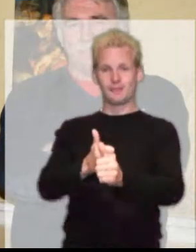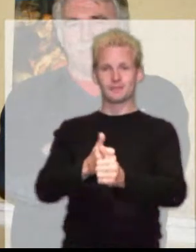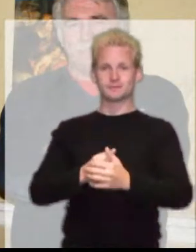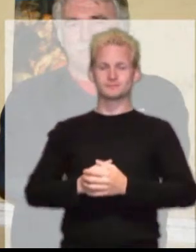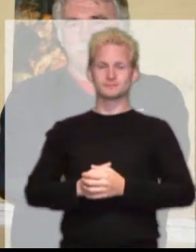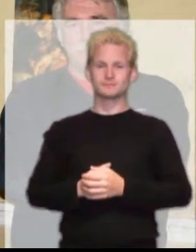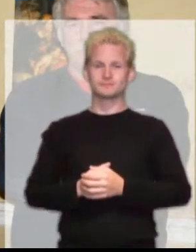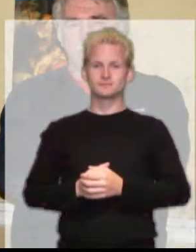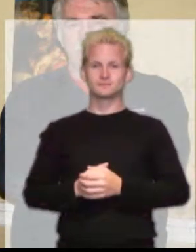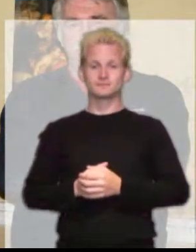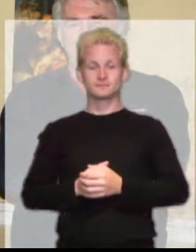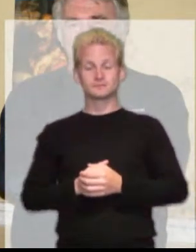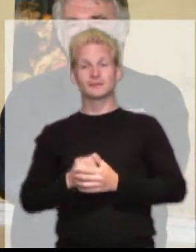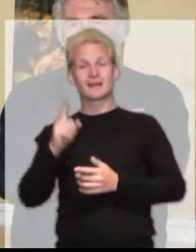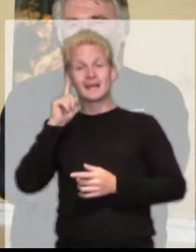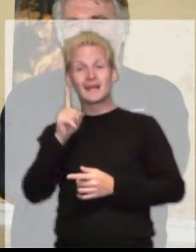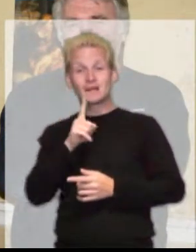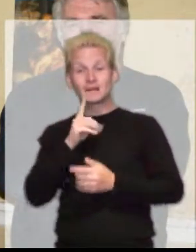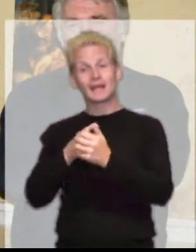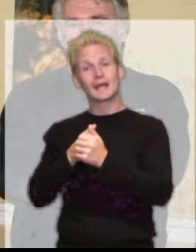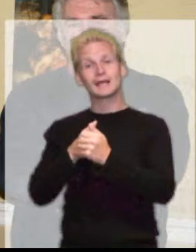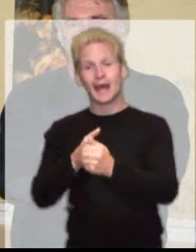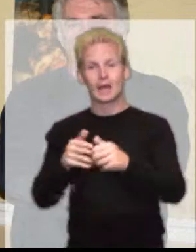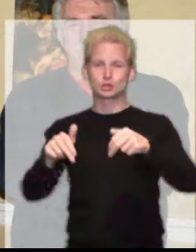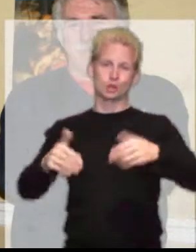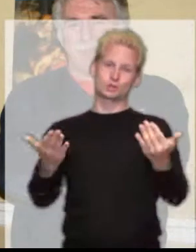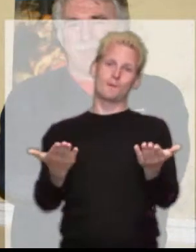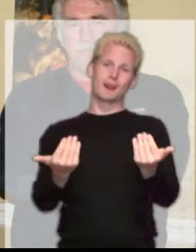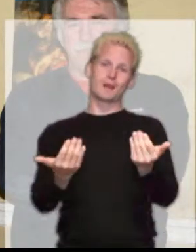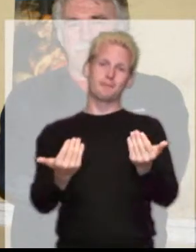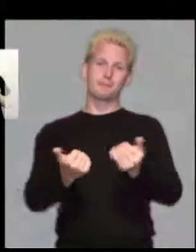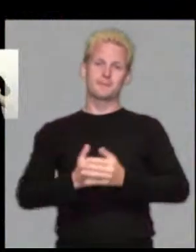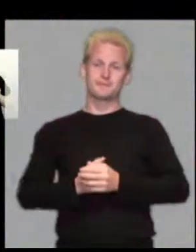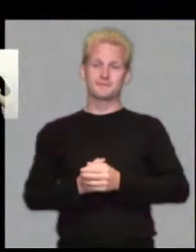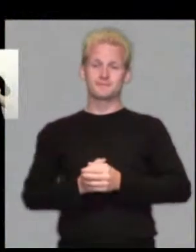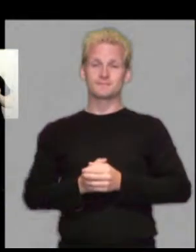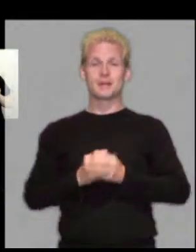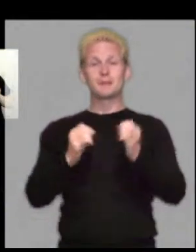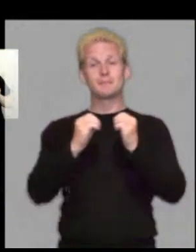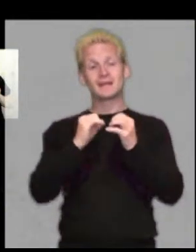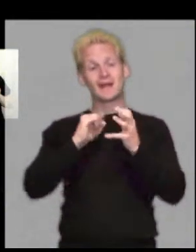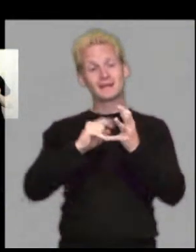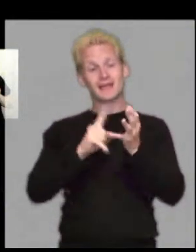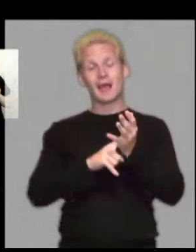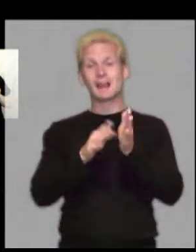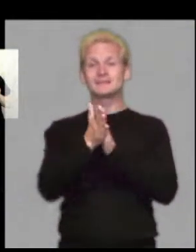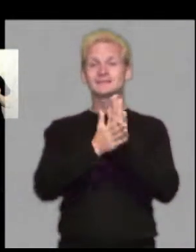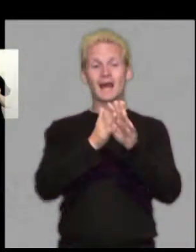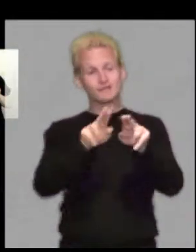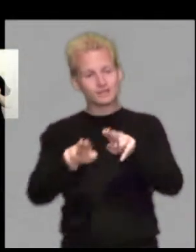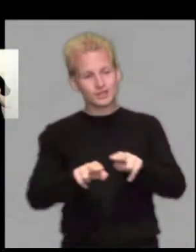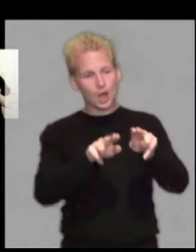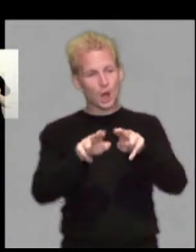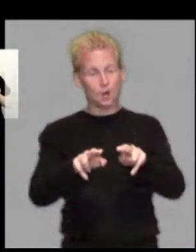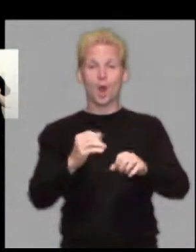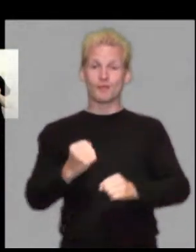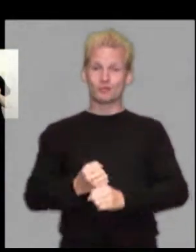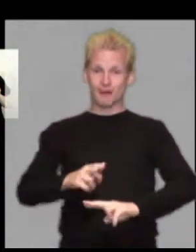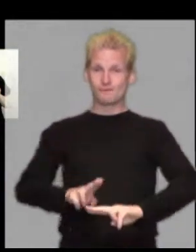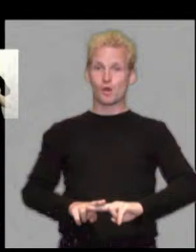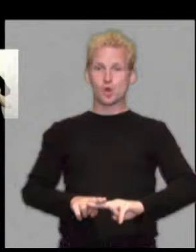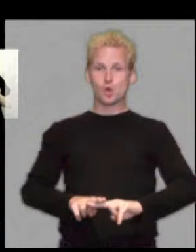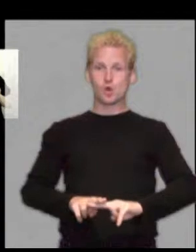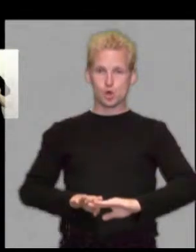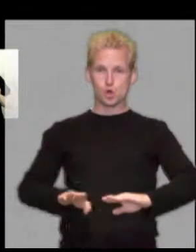Assistance dogs are welcome. There are BSL signed videos in the rooms on the ground